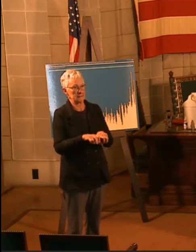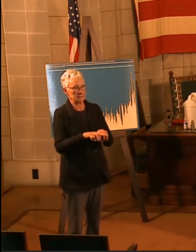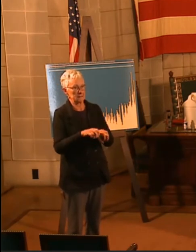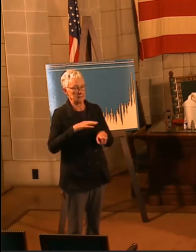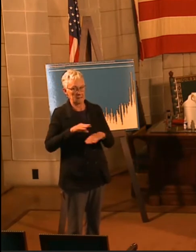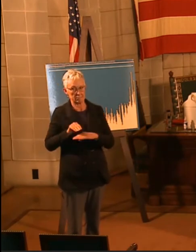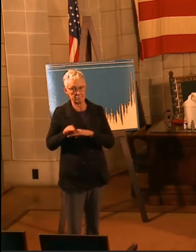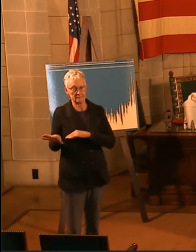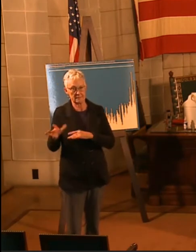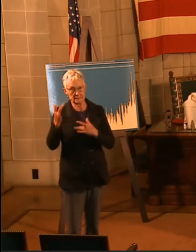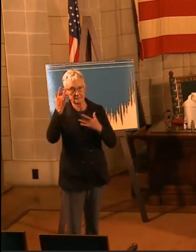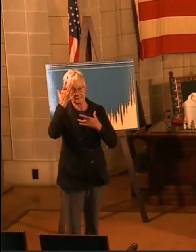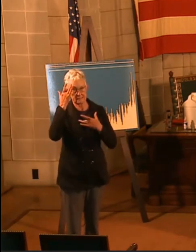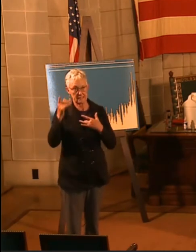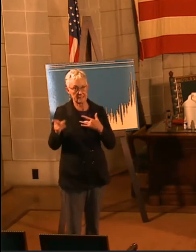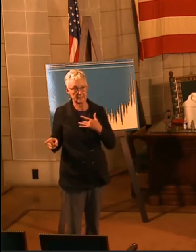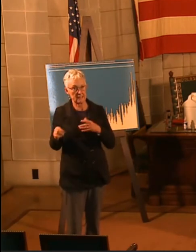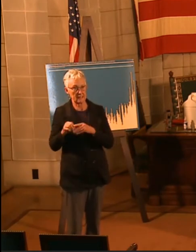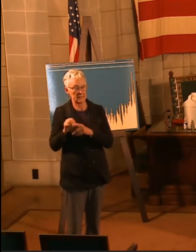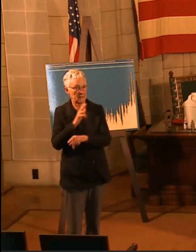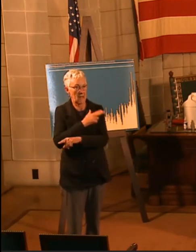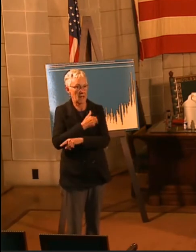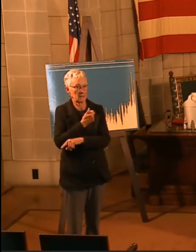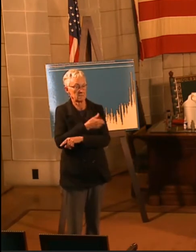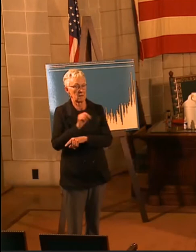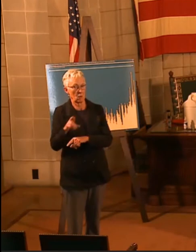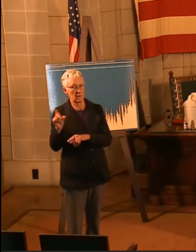or if their kids had to be out of school for two weeks?